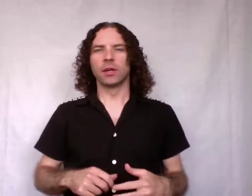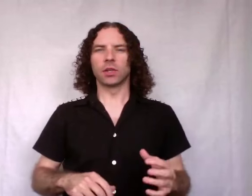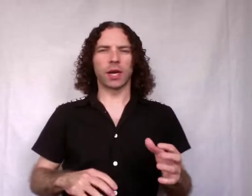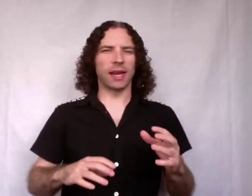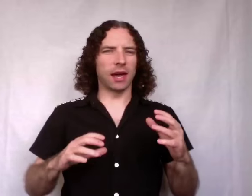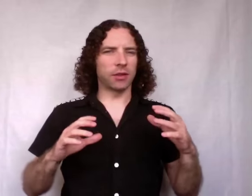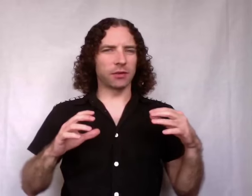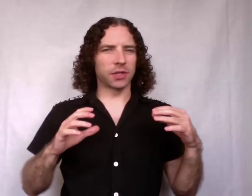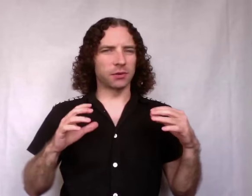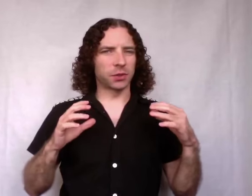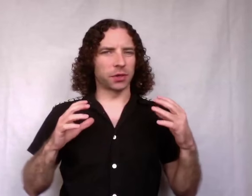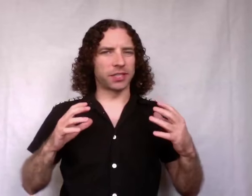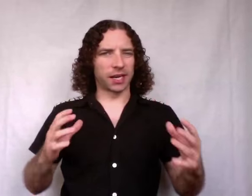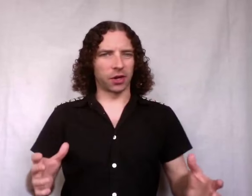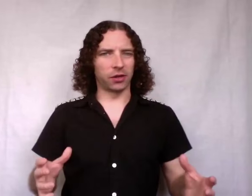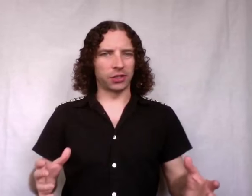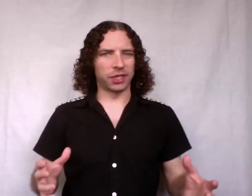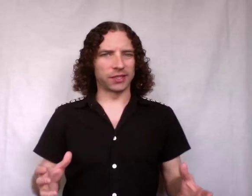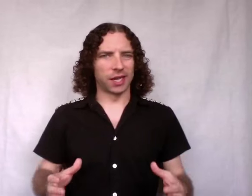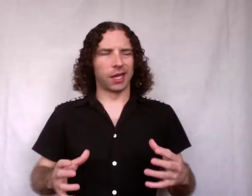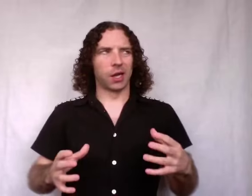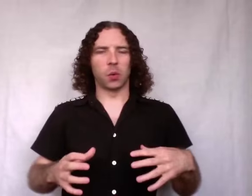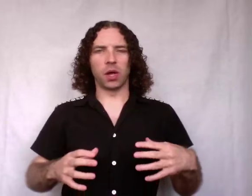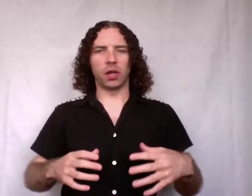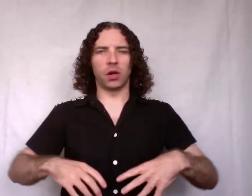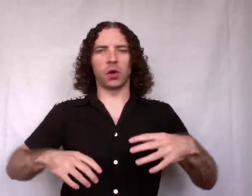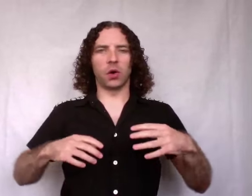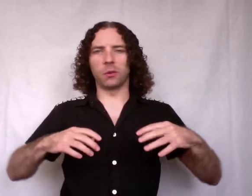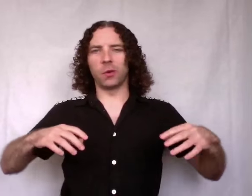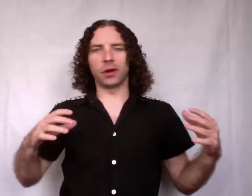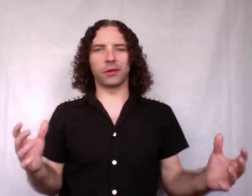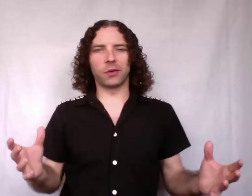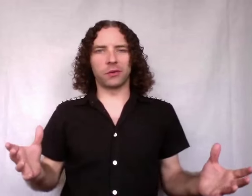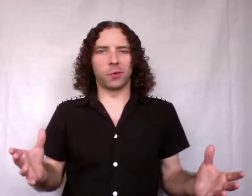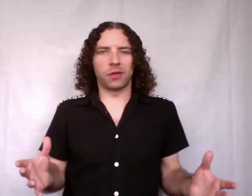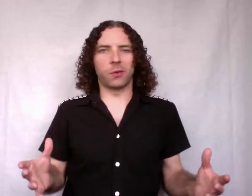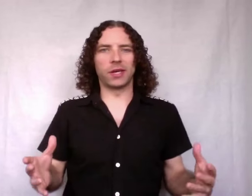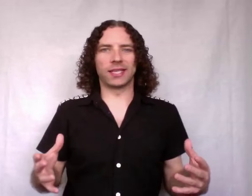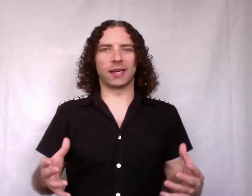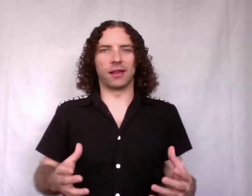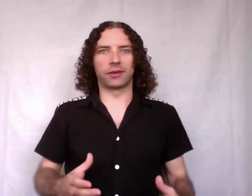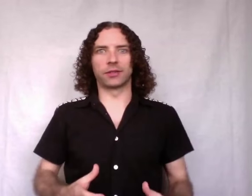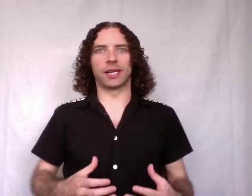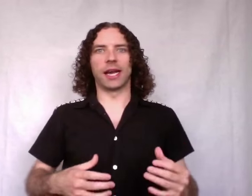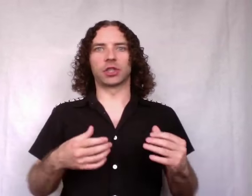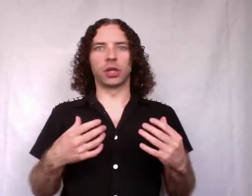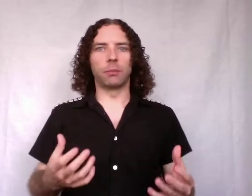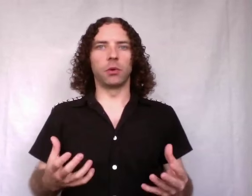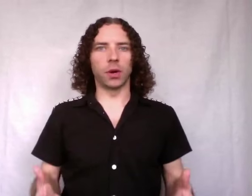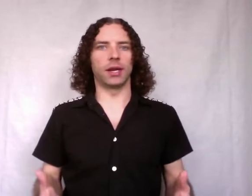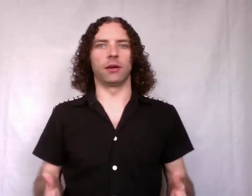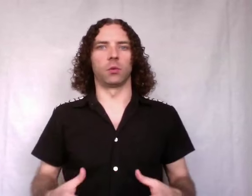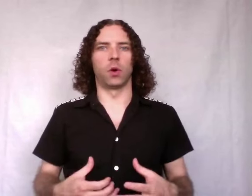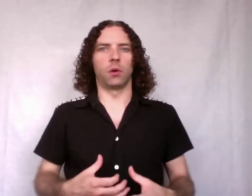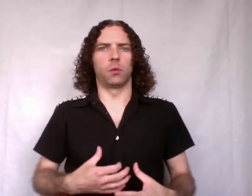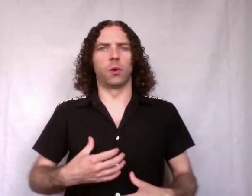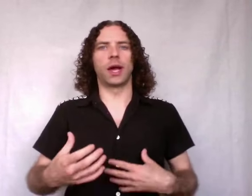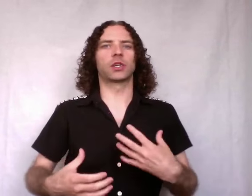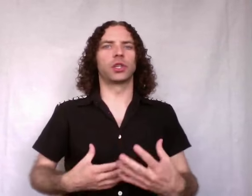So okay, now that there's those sort of technologies, well, what are the ways that collectors can actually be written? What actually